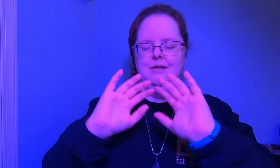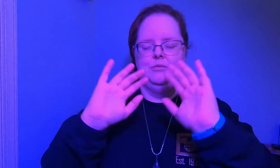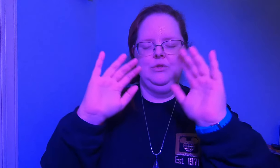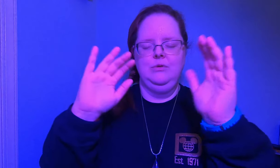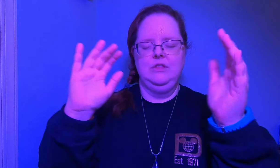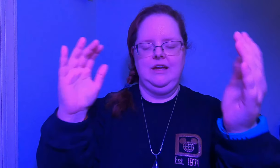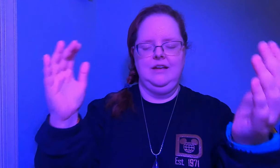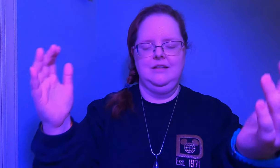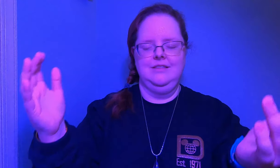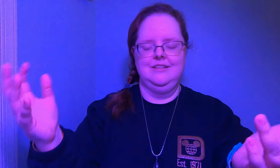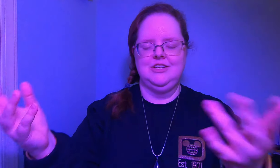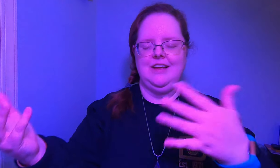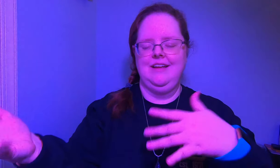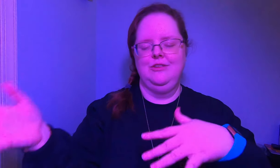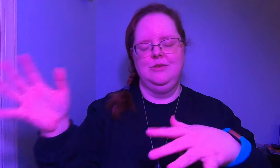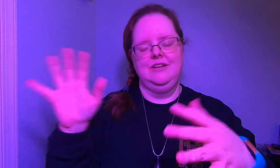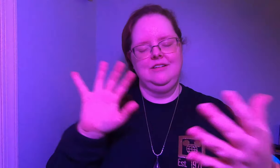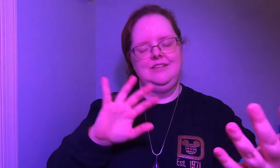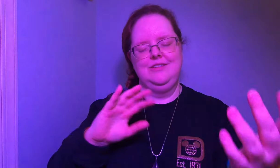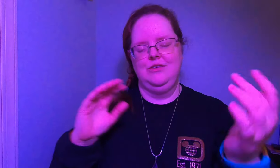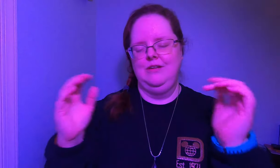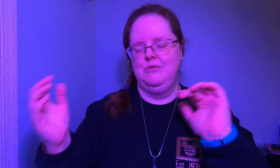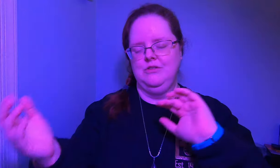blue light that shines with iridescent rainbow